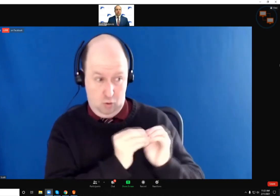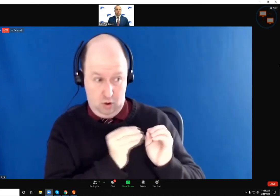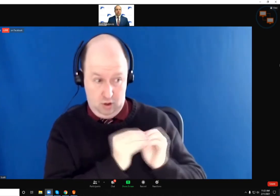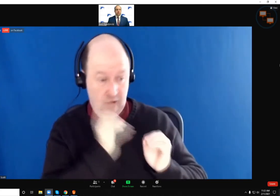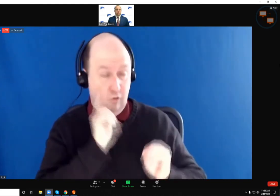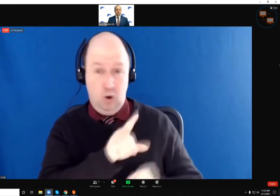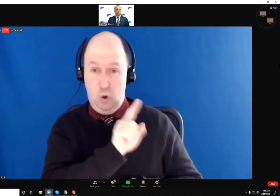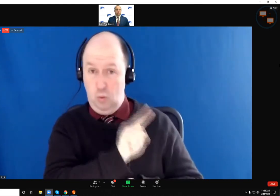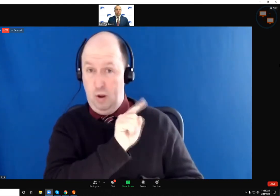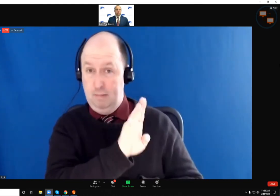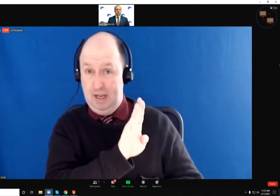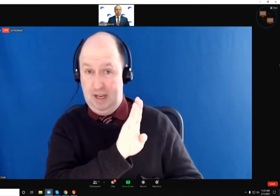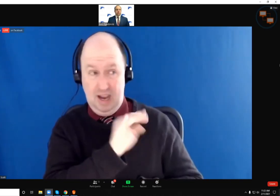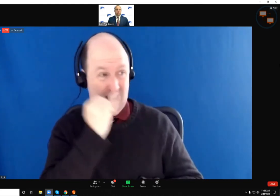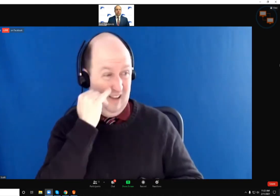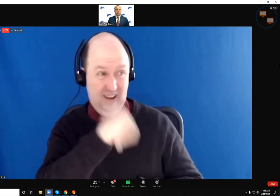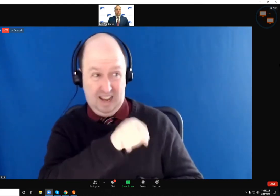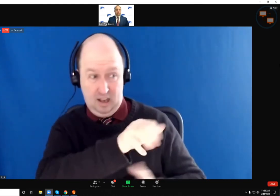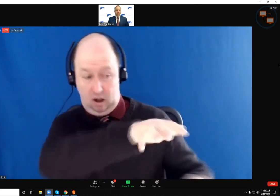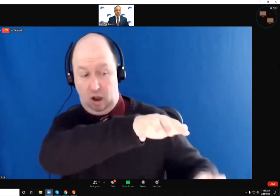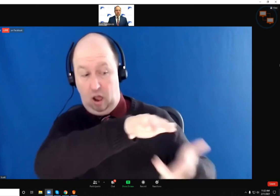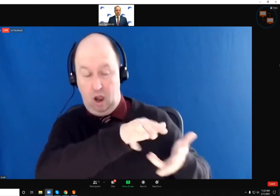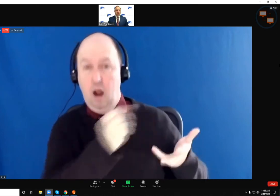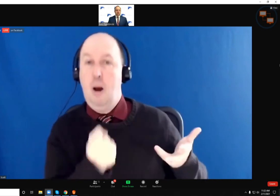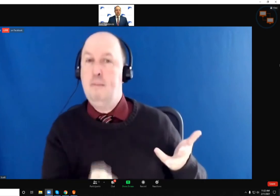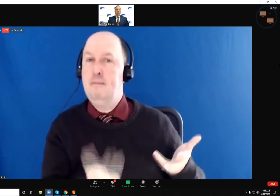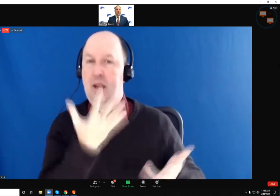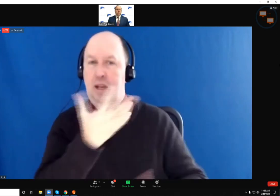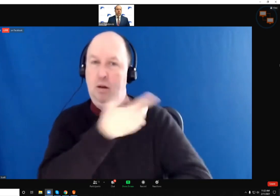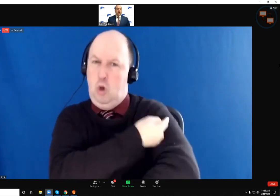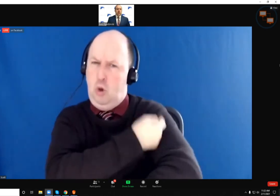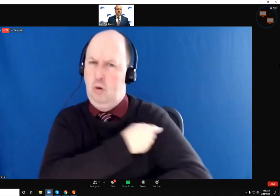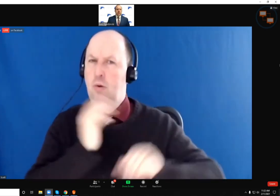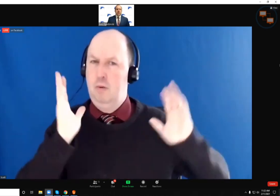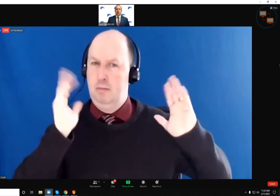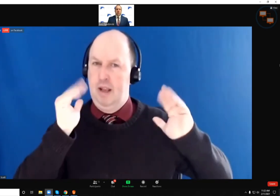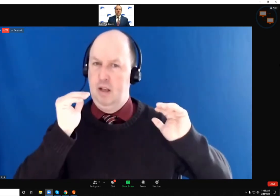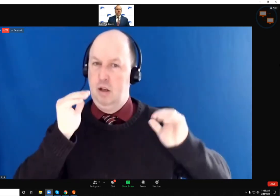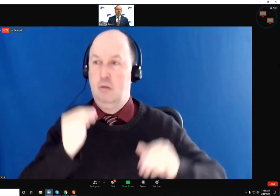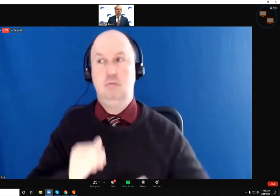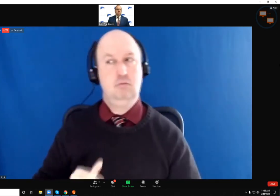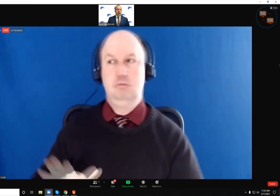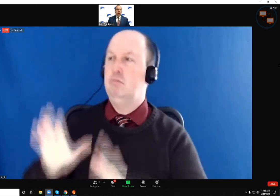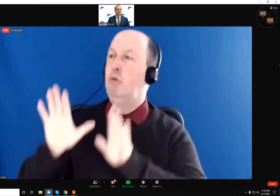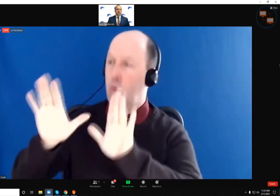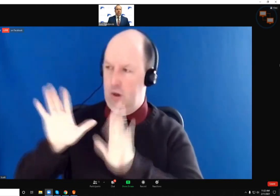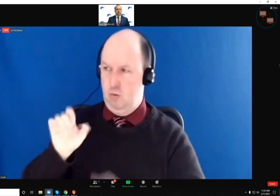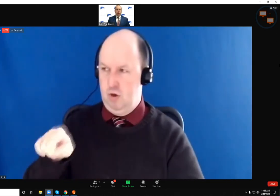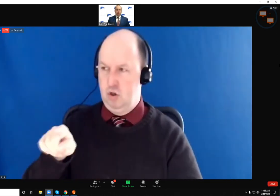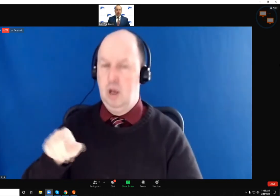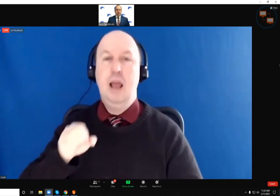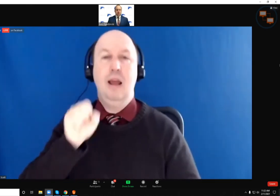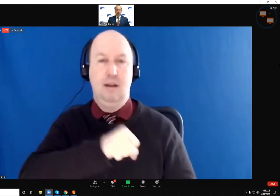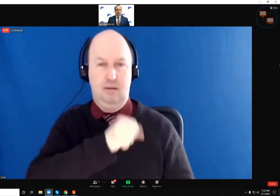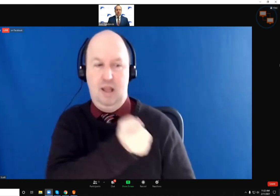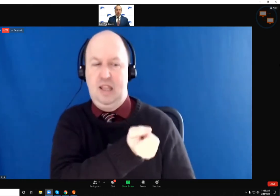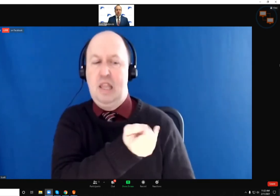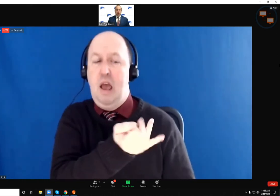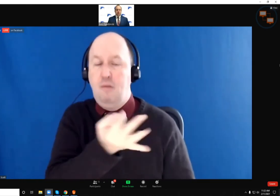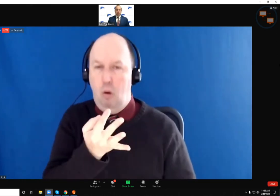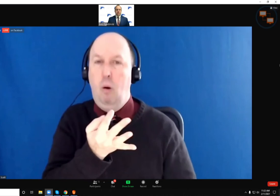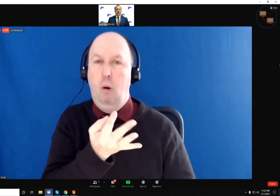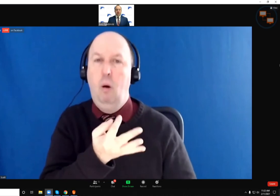And if so, how many are we anticipating as far as doses? Sure. That, that's a great question. Yeah. We're going to have several thousand doses